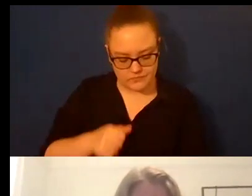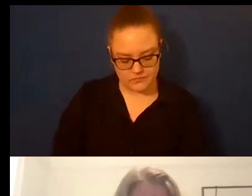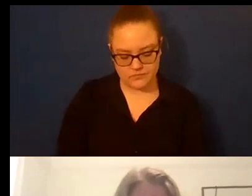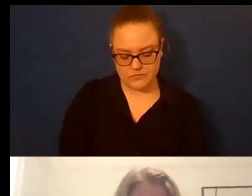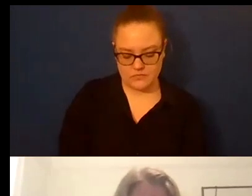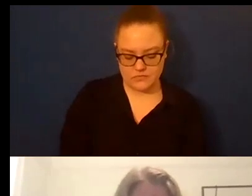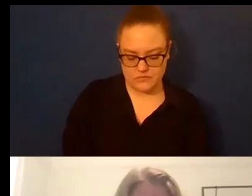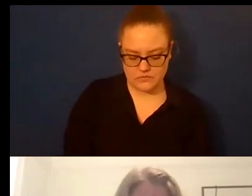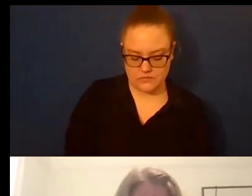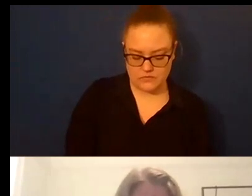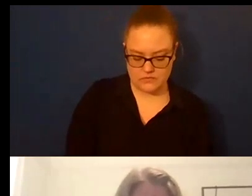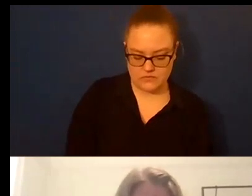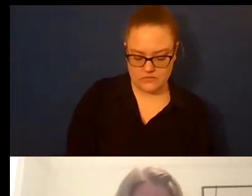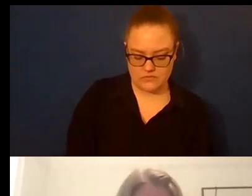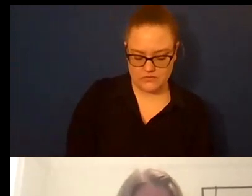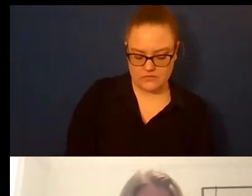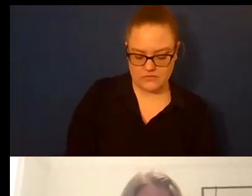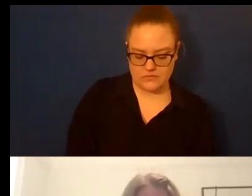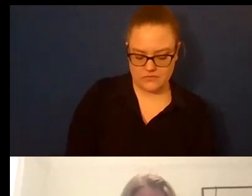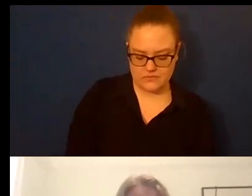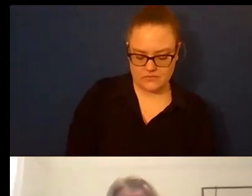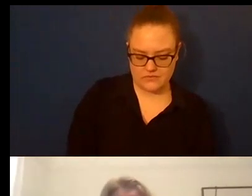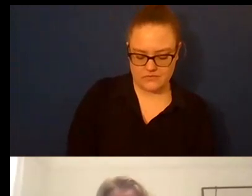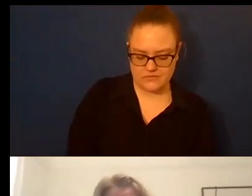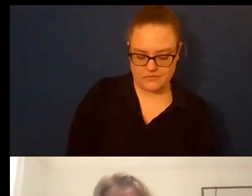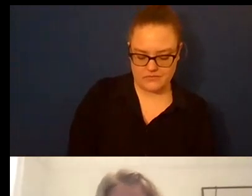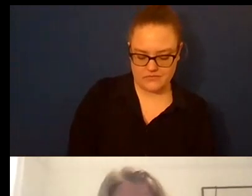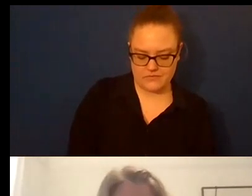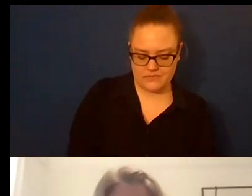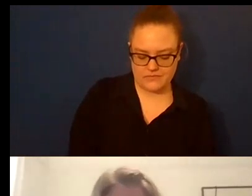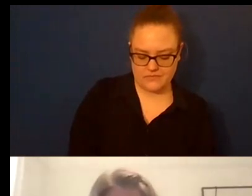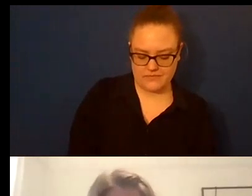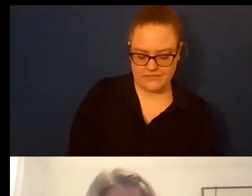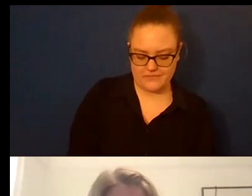okay next Megan Megan what is keeping you going in 2020